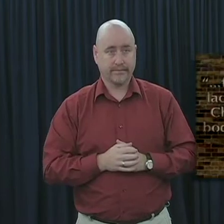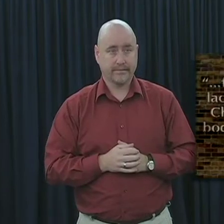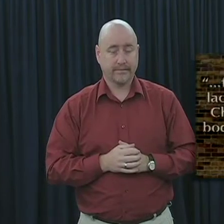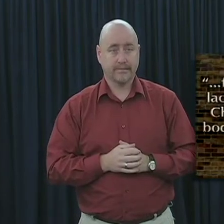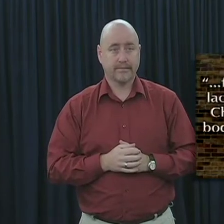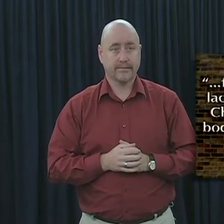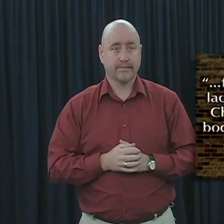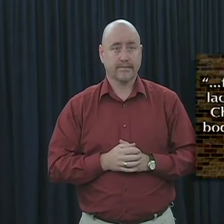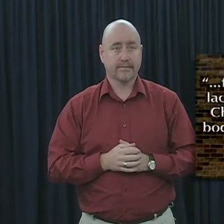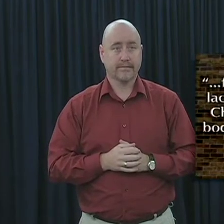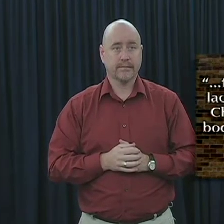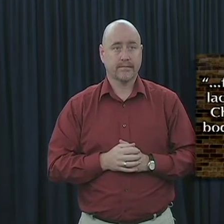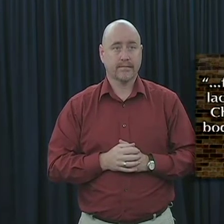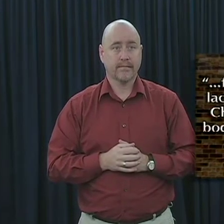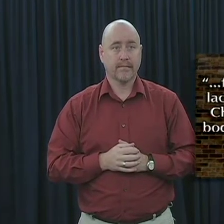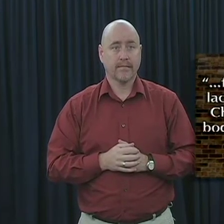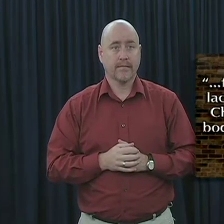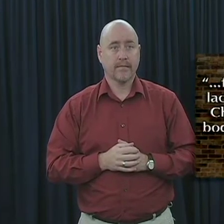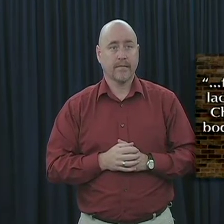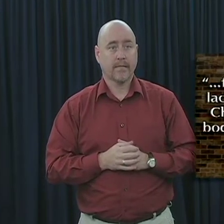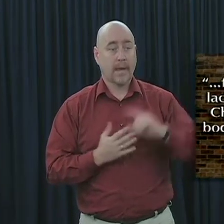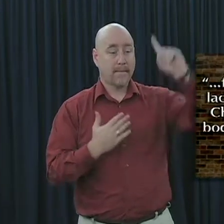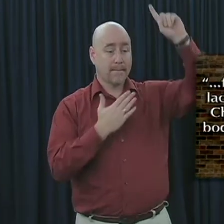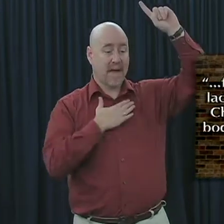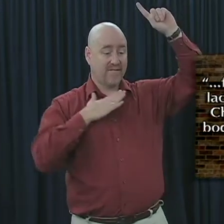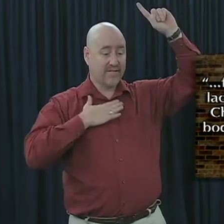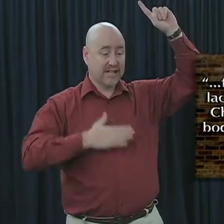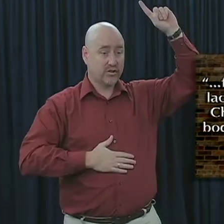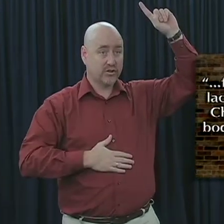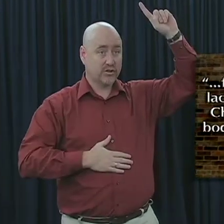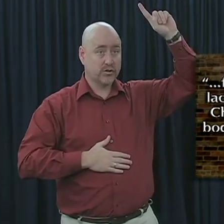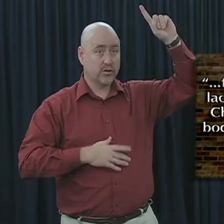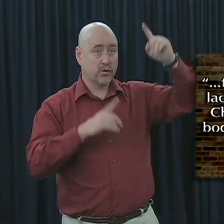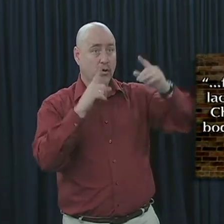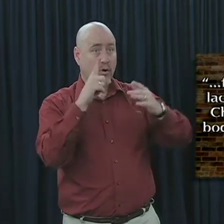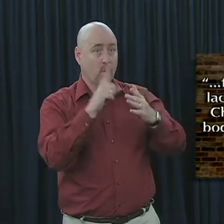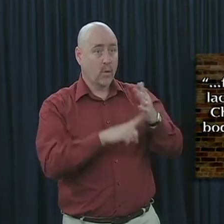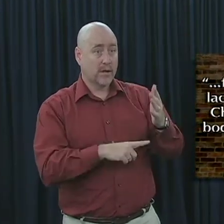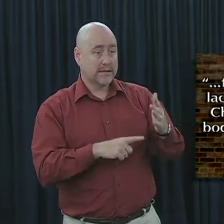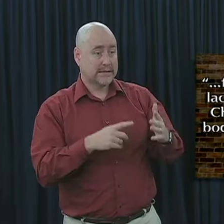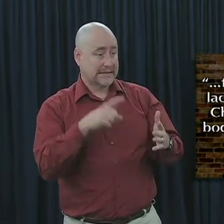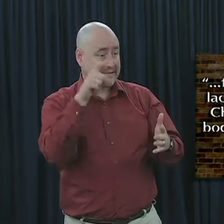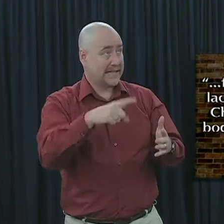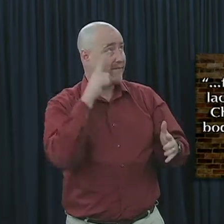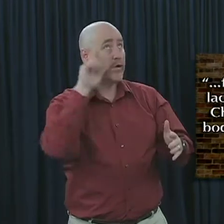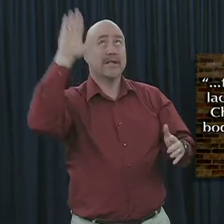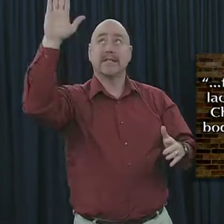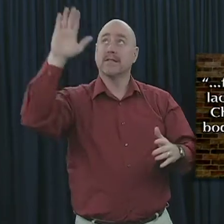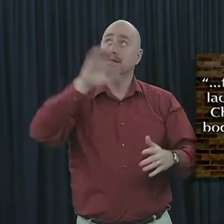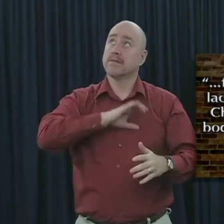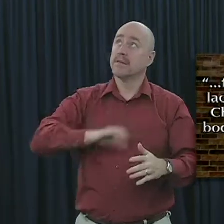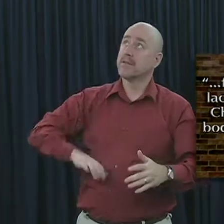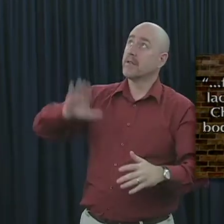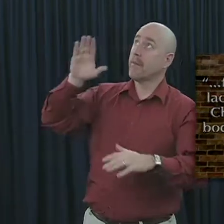Fill up in my flesh what is lacking in the afflictions of Christ for the sake of His body, which is the church.